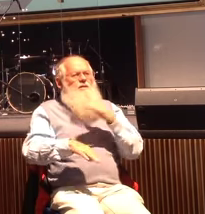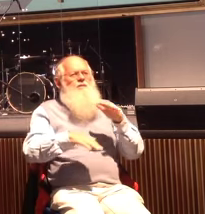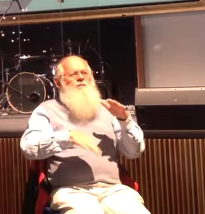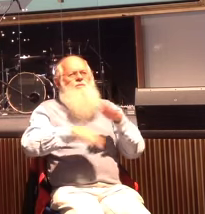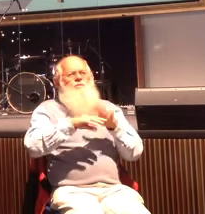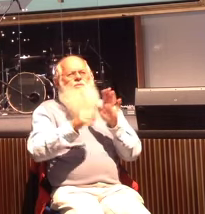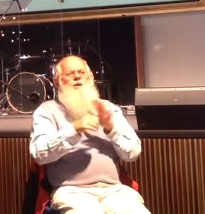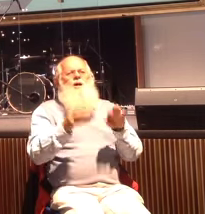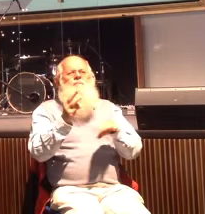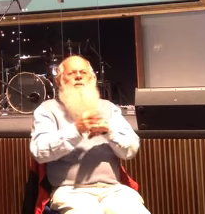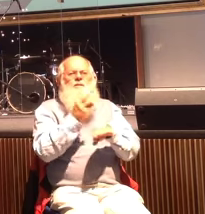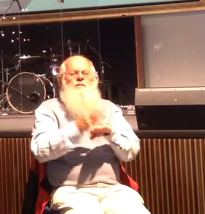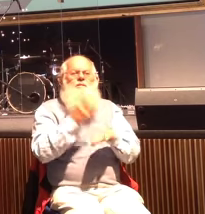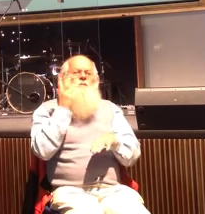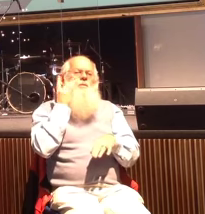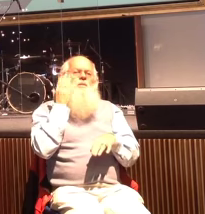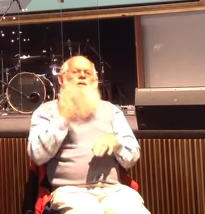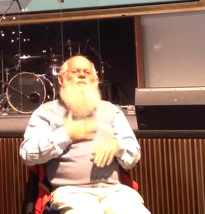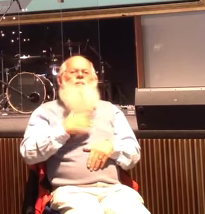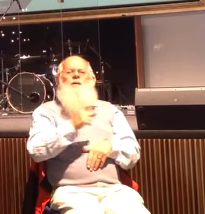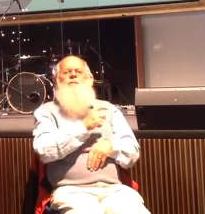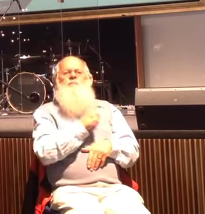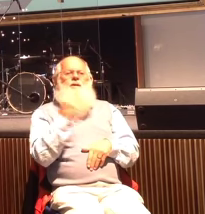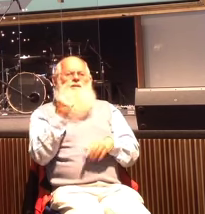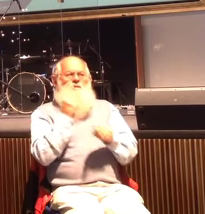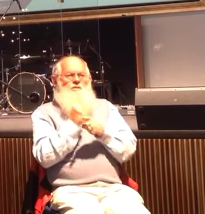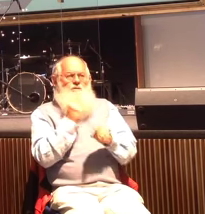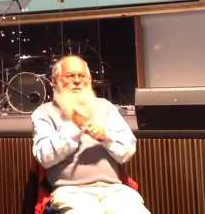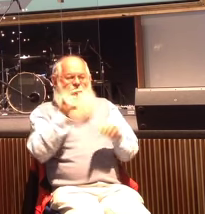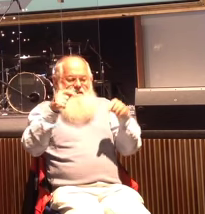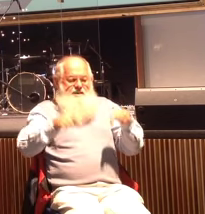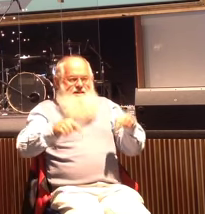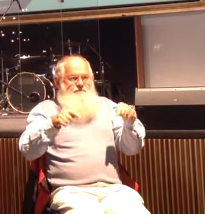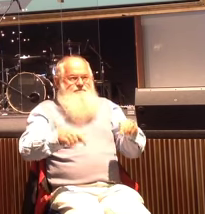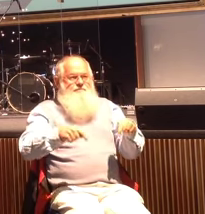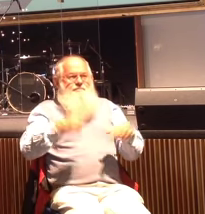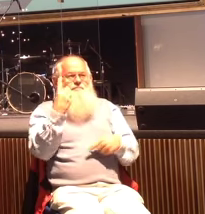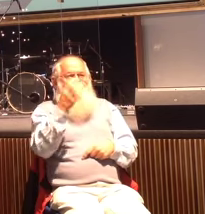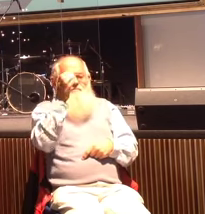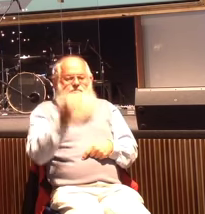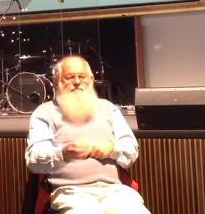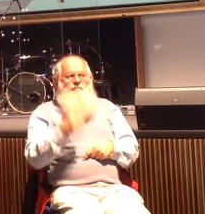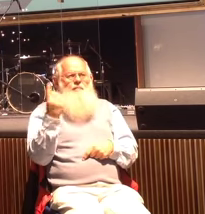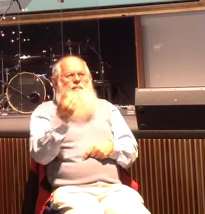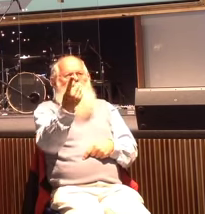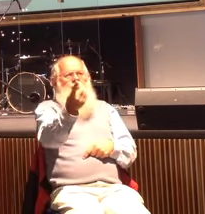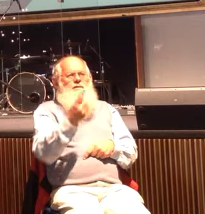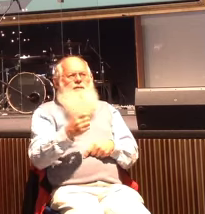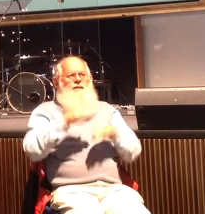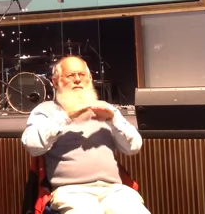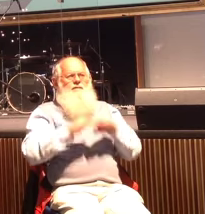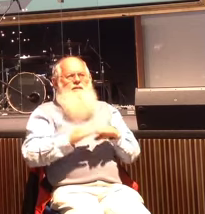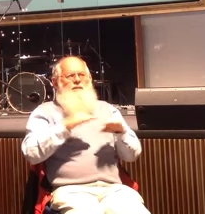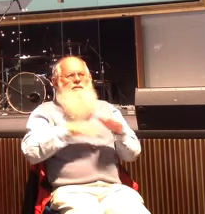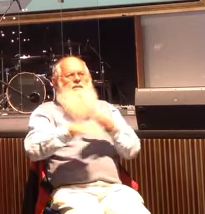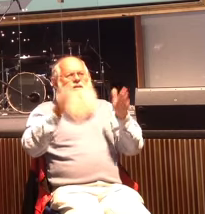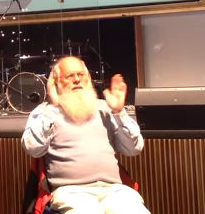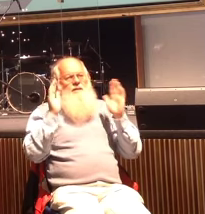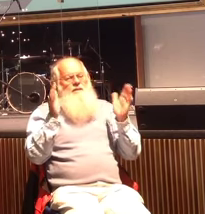Because when my pastor was speaking here, there was a person from the outpost that came and sat in this congregation. And I